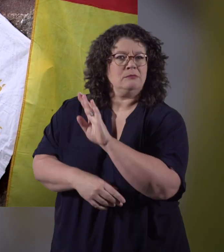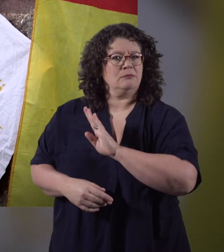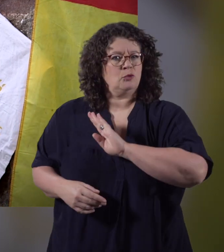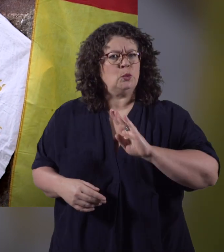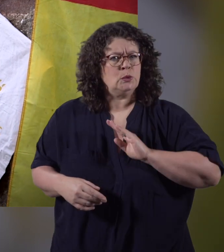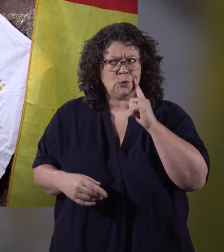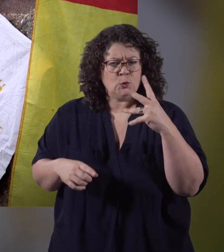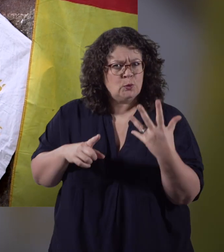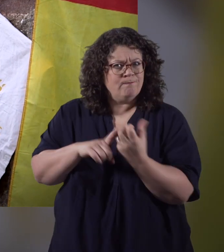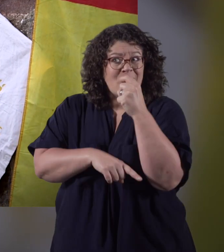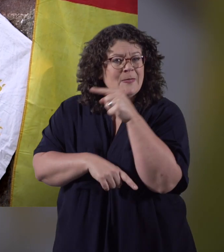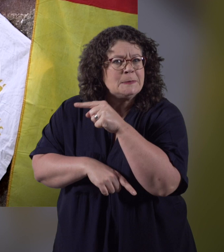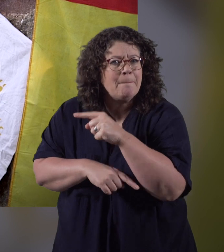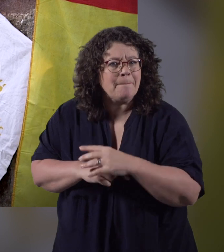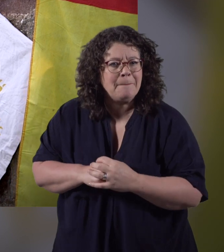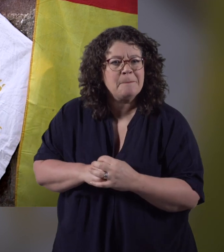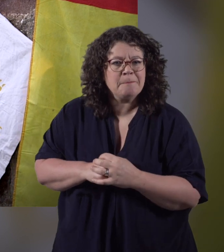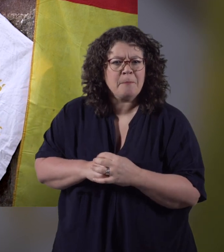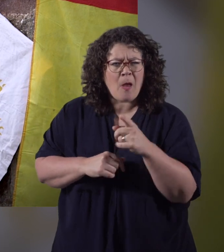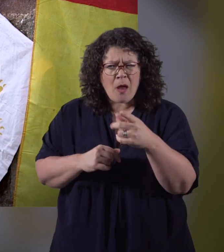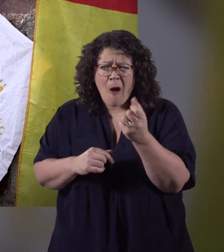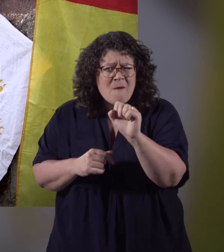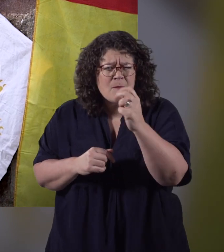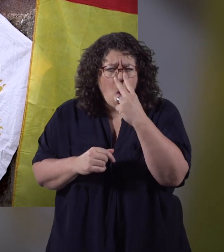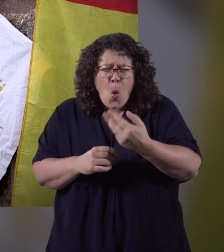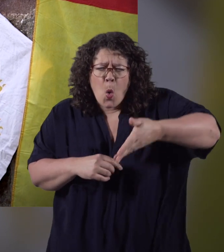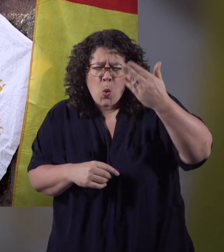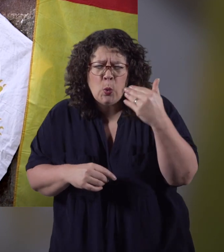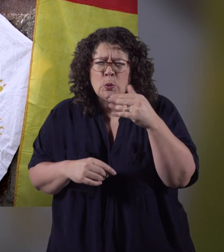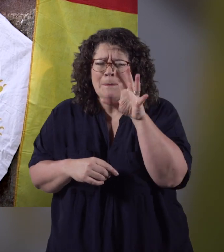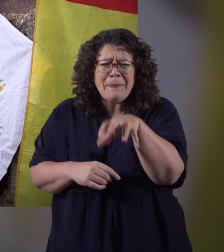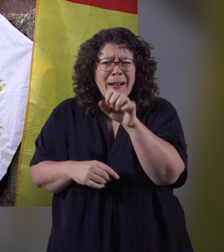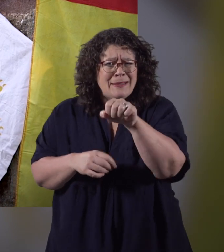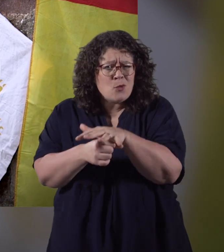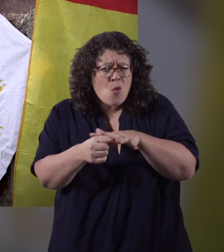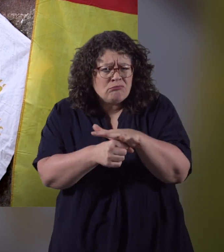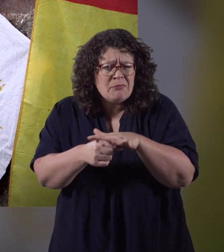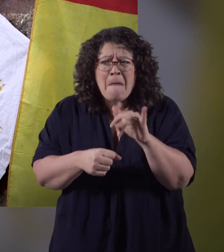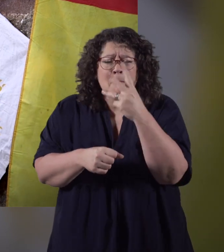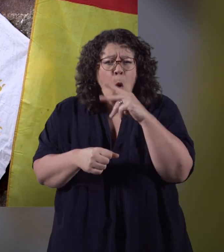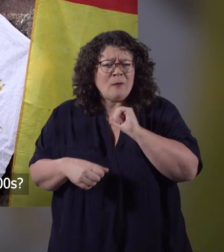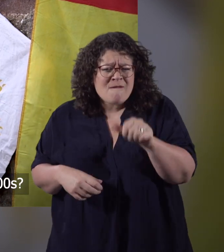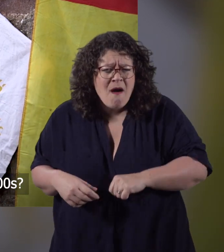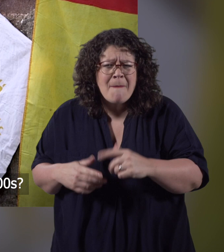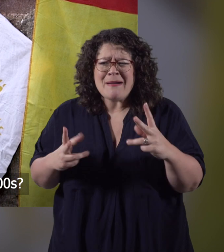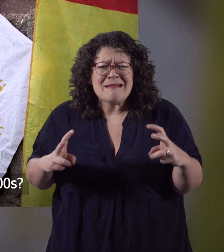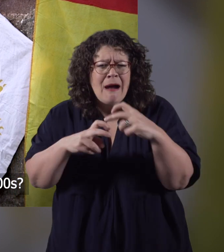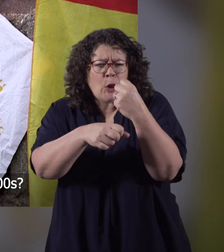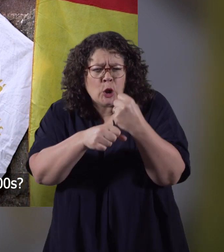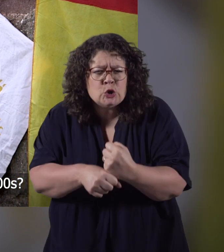soldiers, to locate him. Have you an ancient building within your parish? An old farm, castle